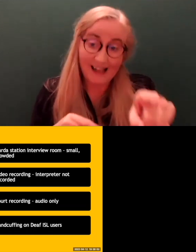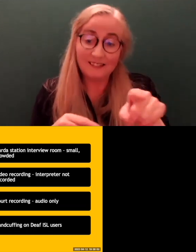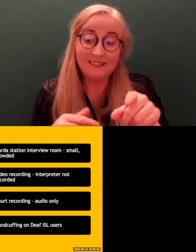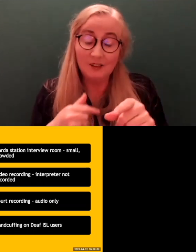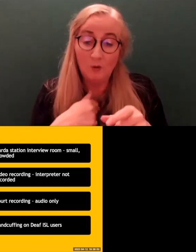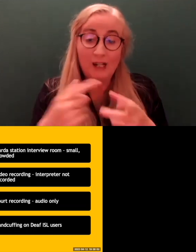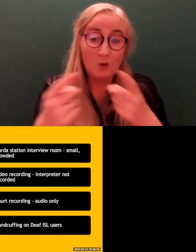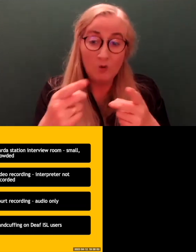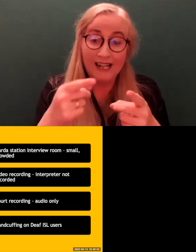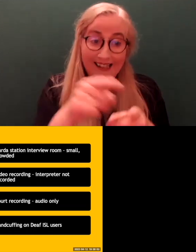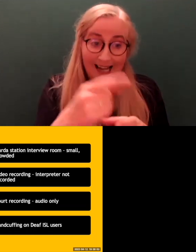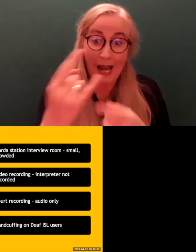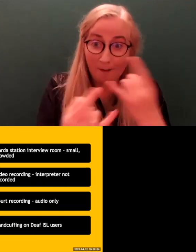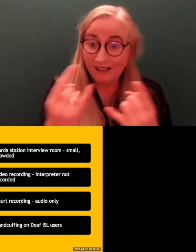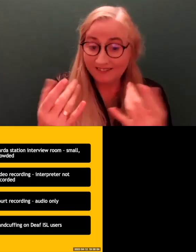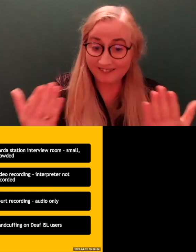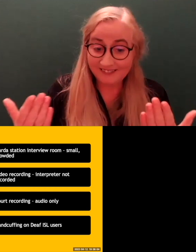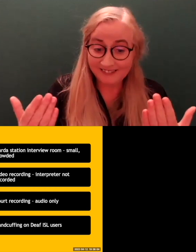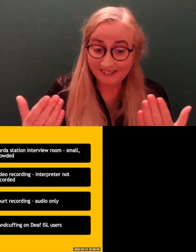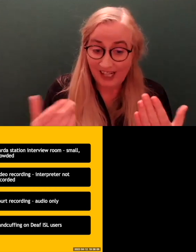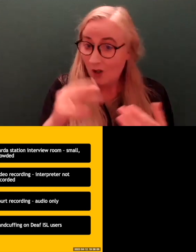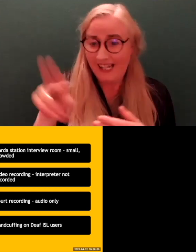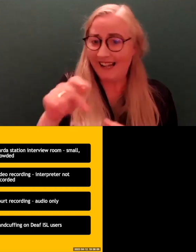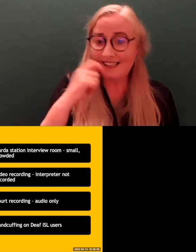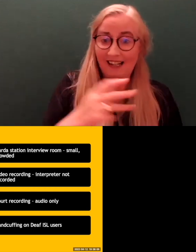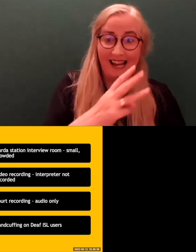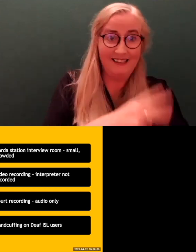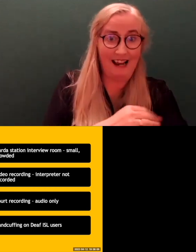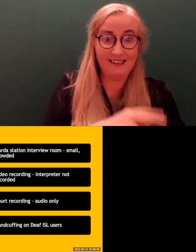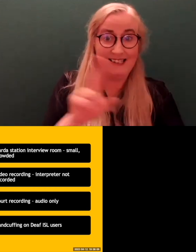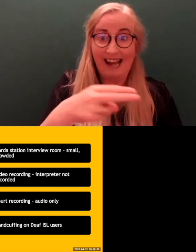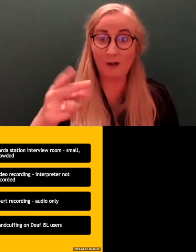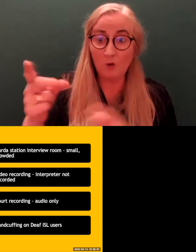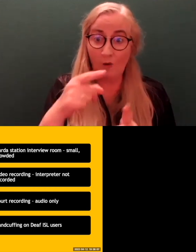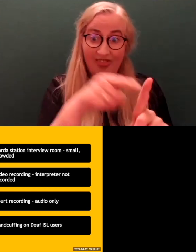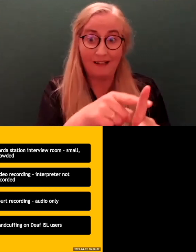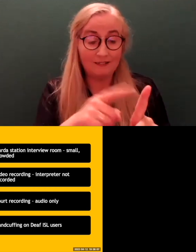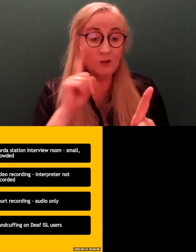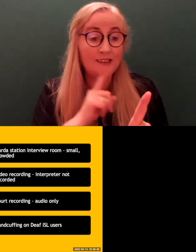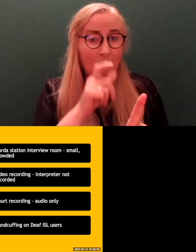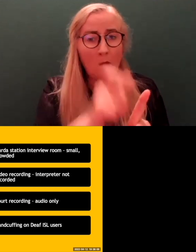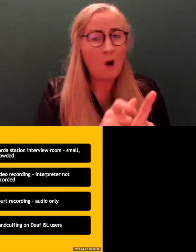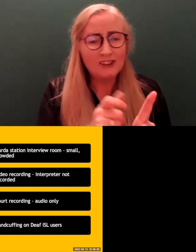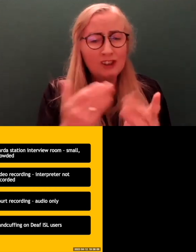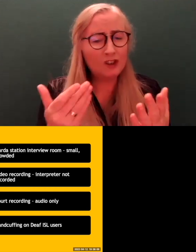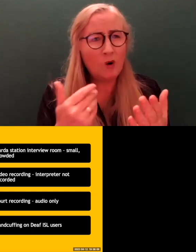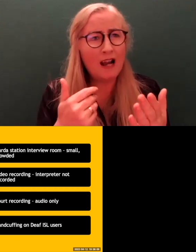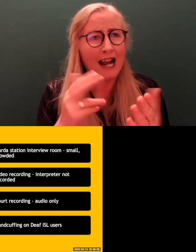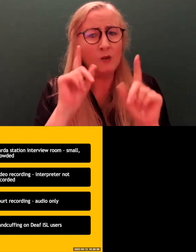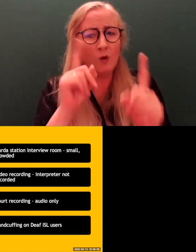to say that already, I guess, can't do it to a deaf person. Or nothing, to my knowledge, that says they shouldn't. So,